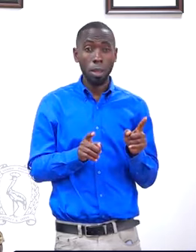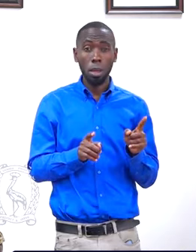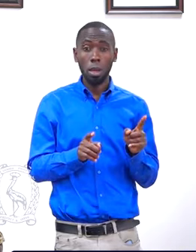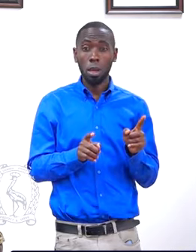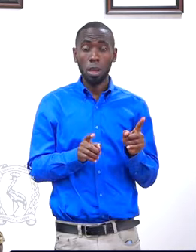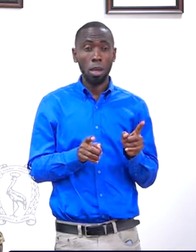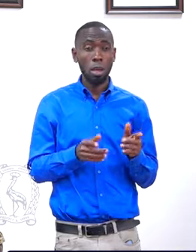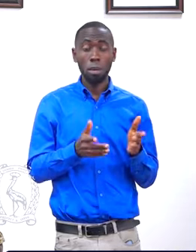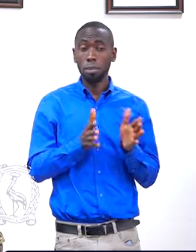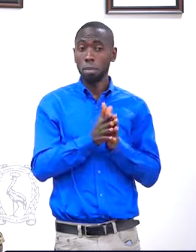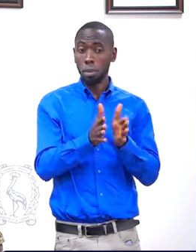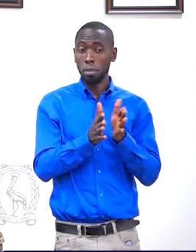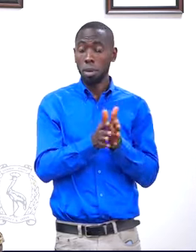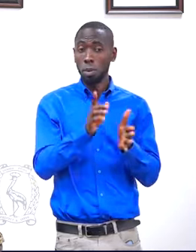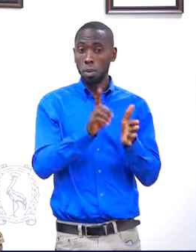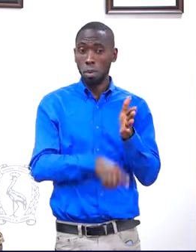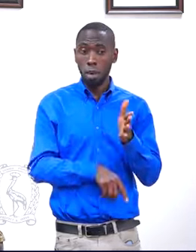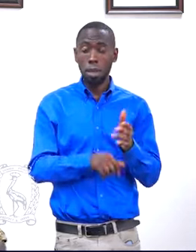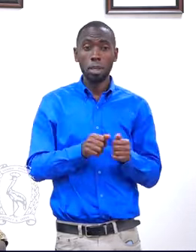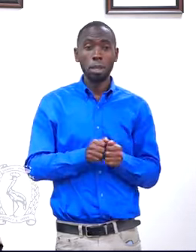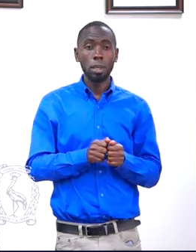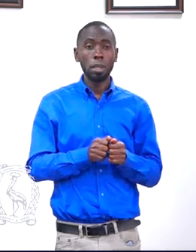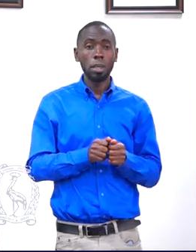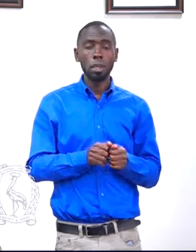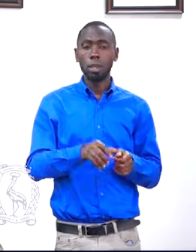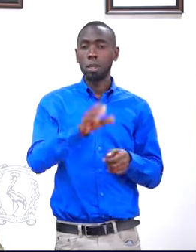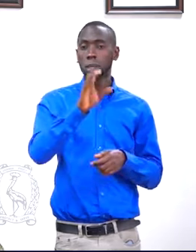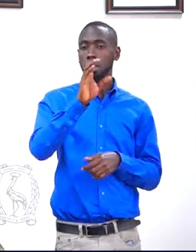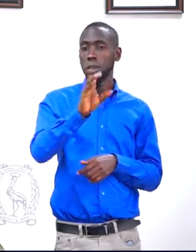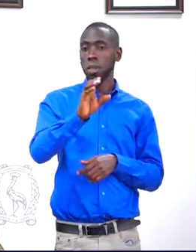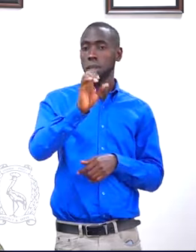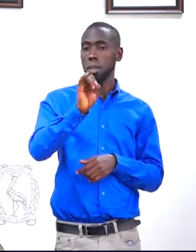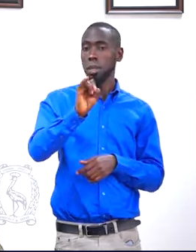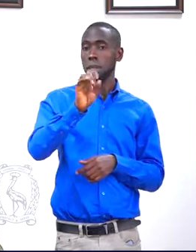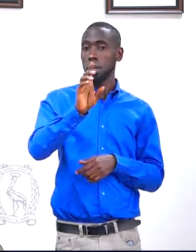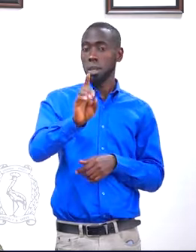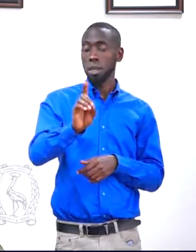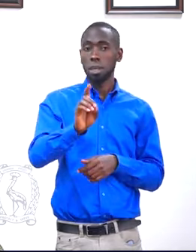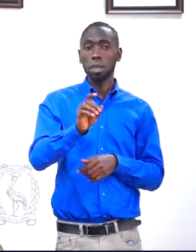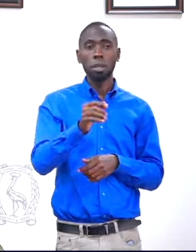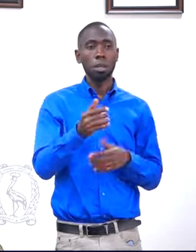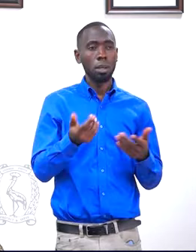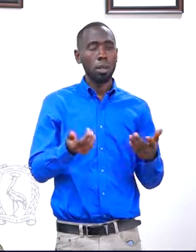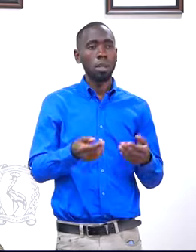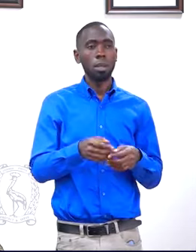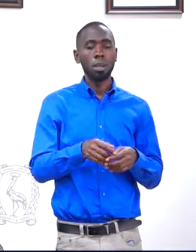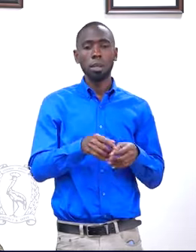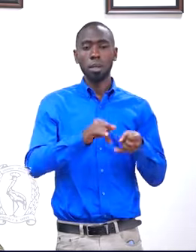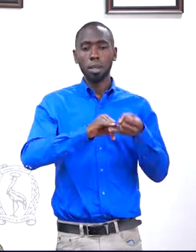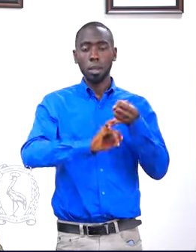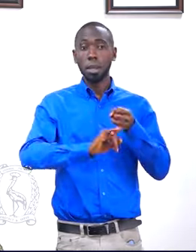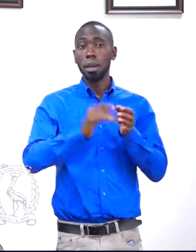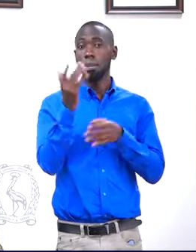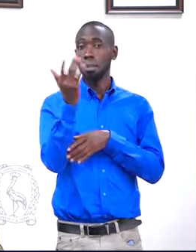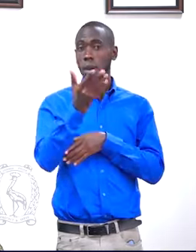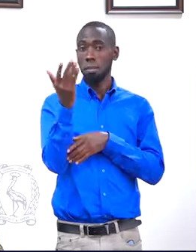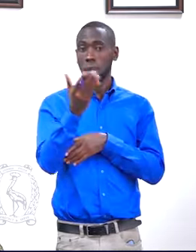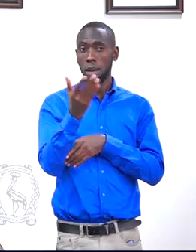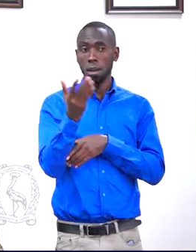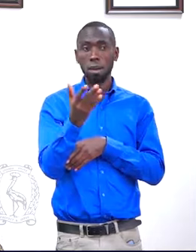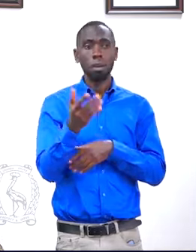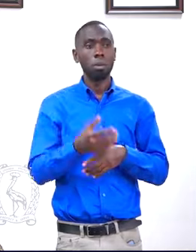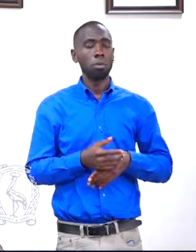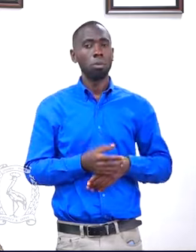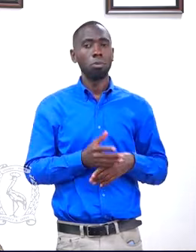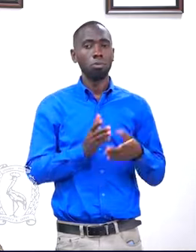the Director of CID has brought out is that the senior lecturer is wanted for the aggravated